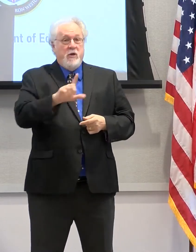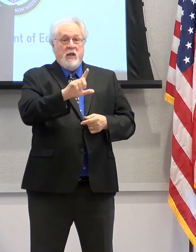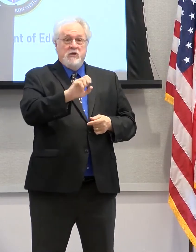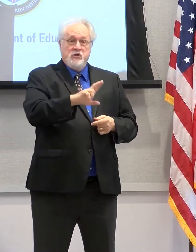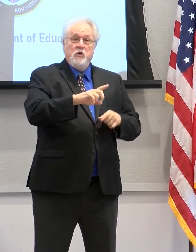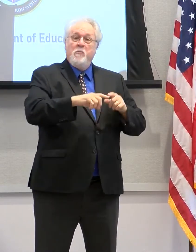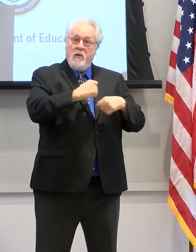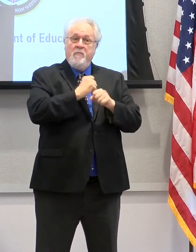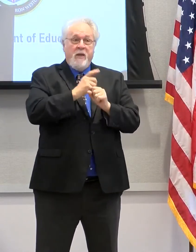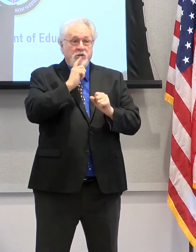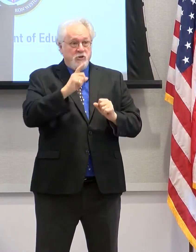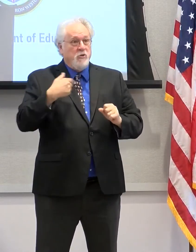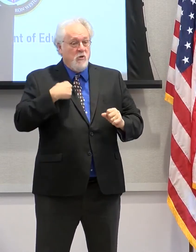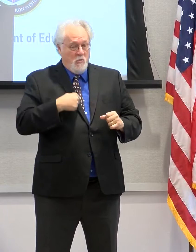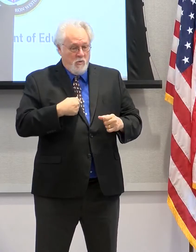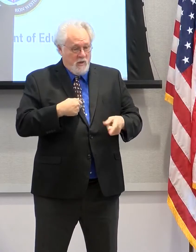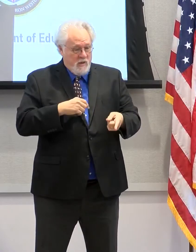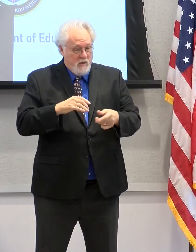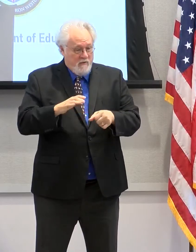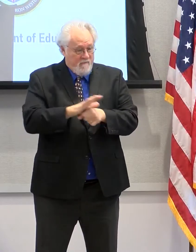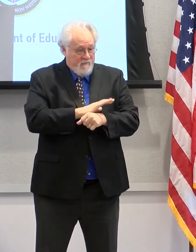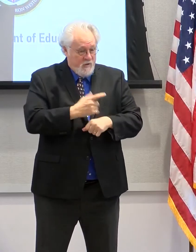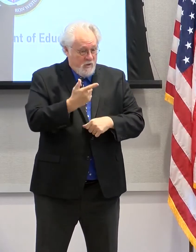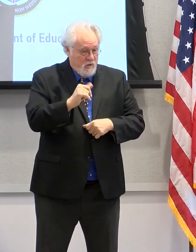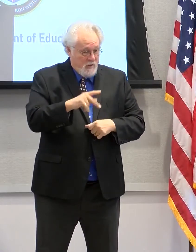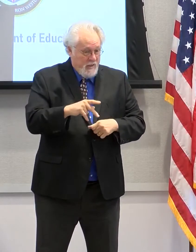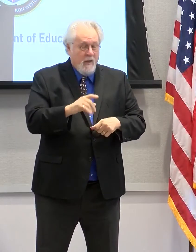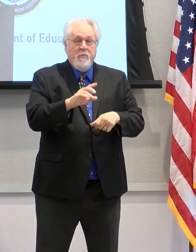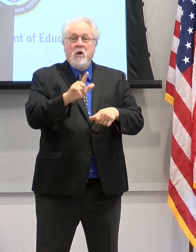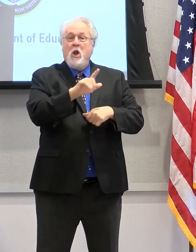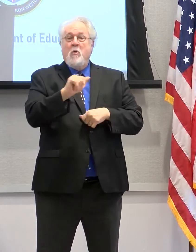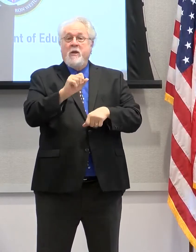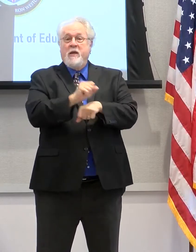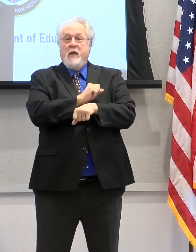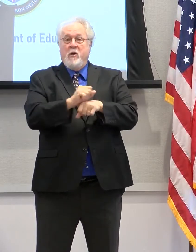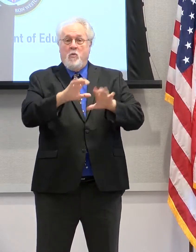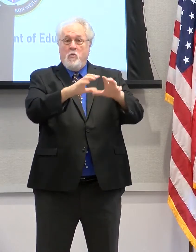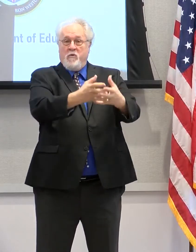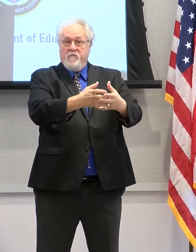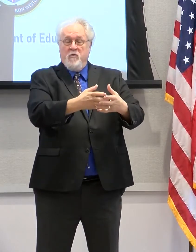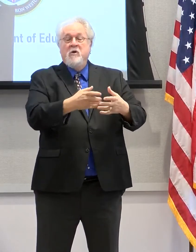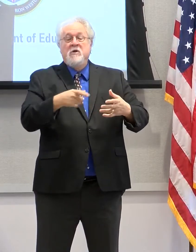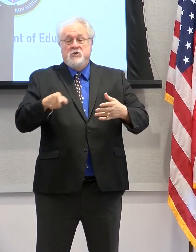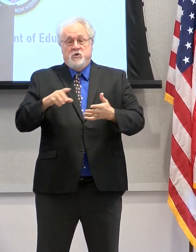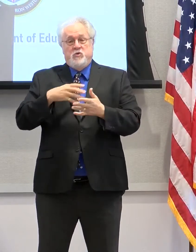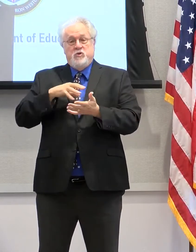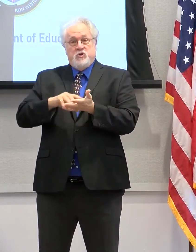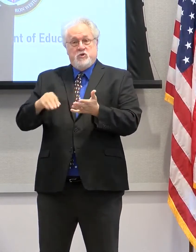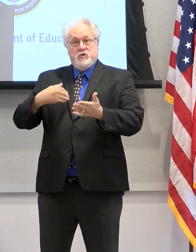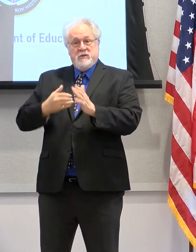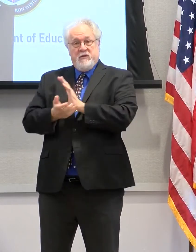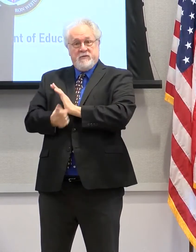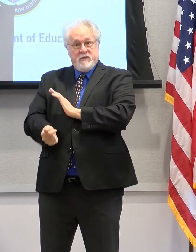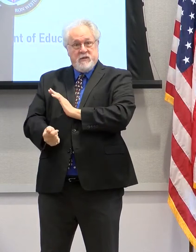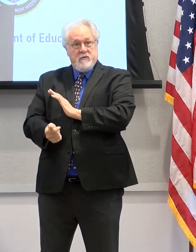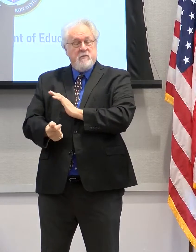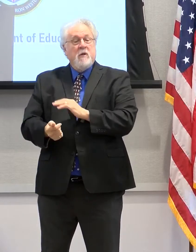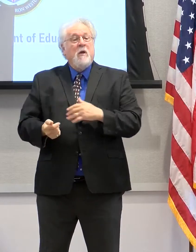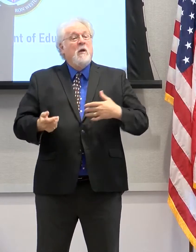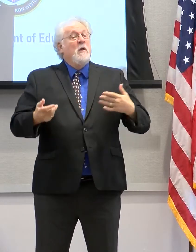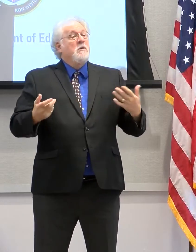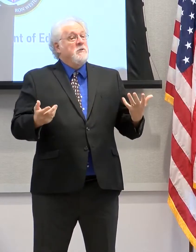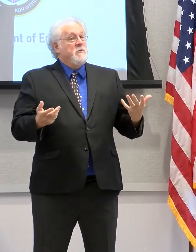making sure that we fill the gap in the Louisiana workforce by supplying the skills that these students would need. And so over the duration of that,